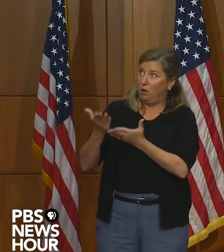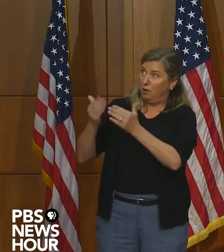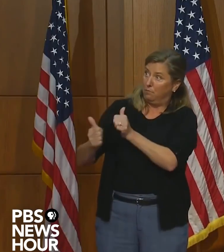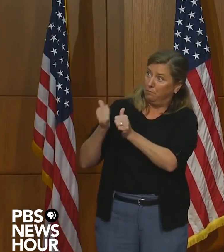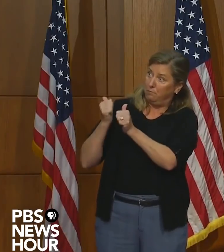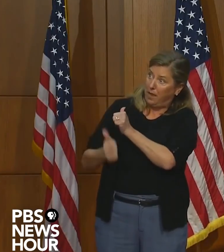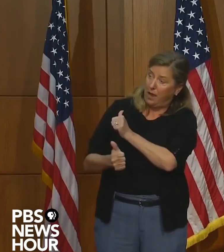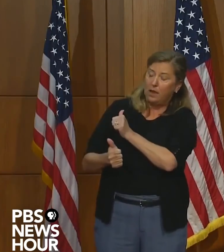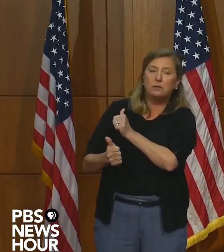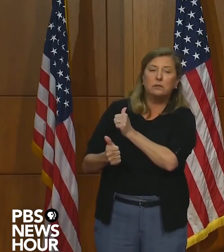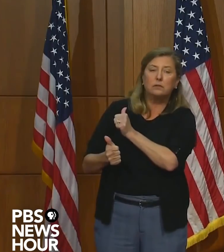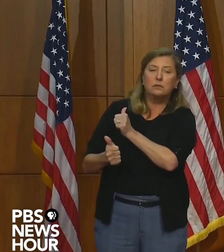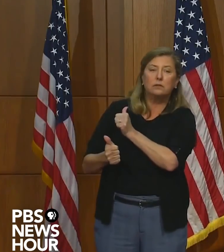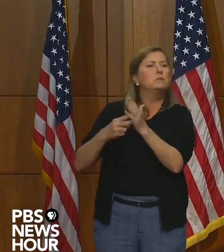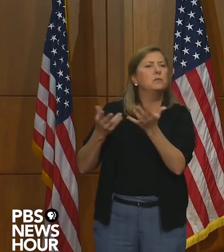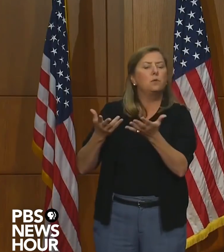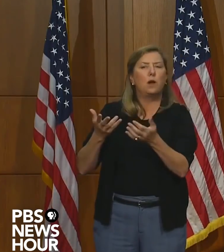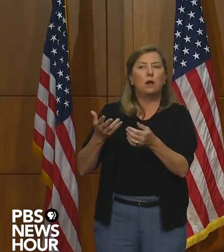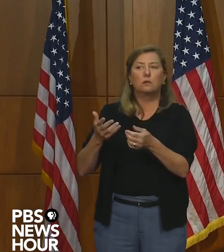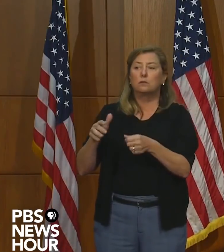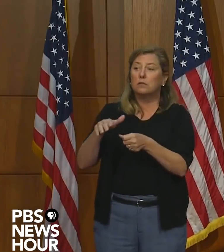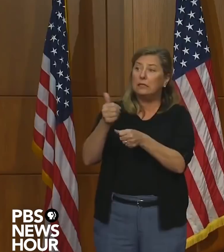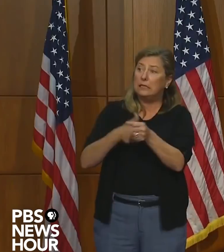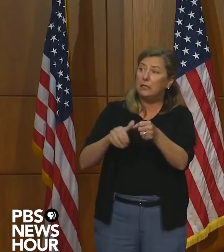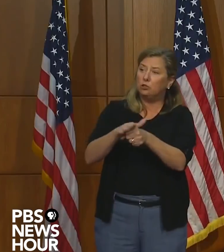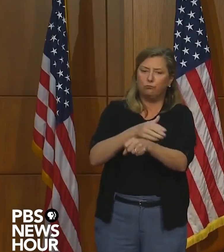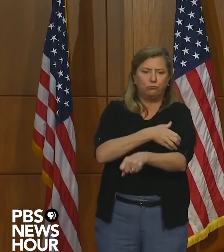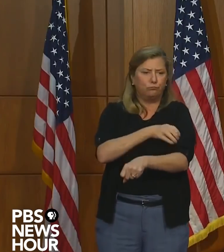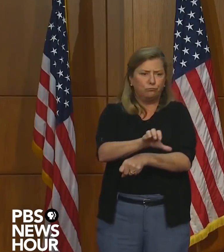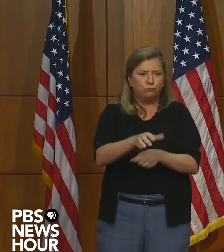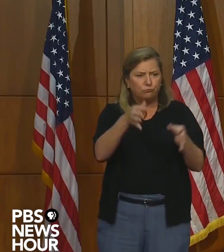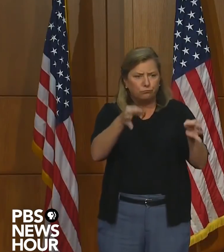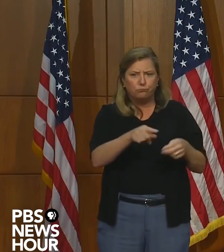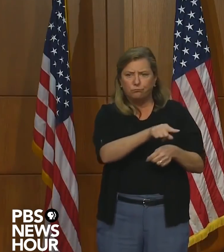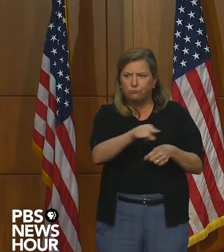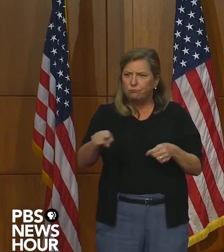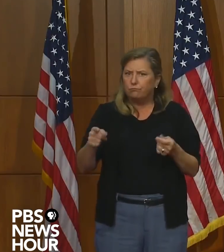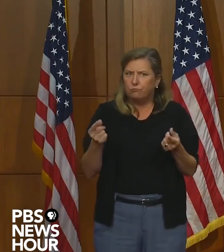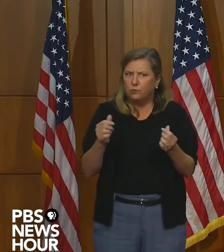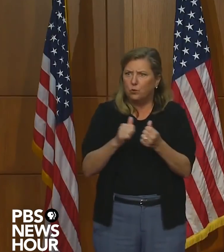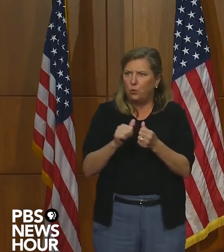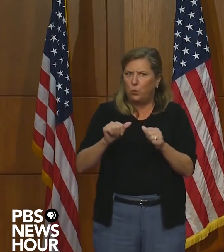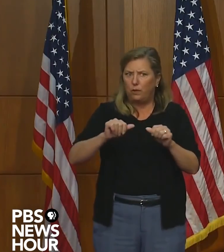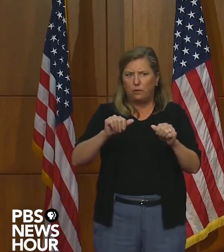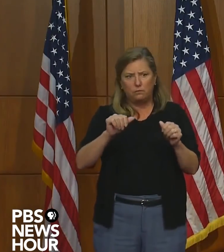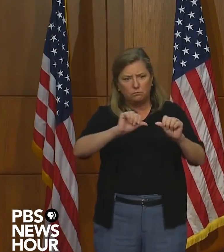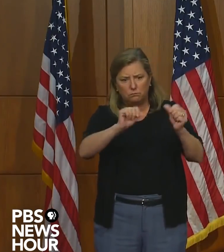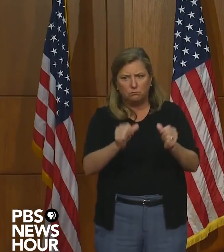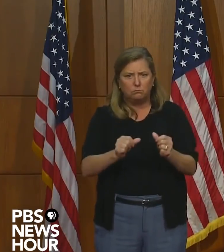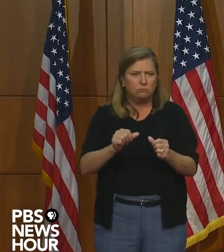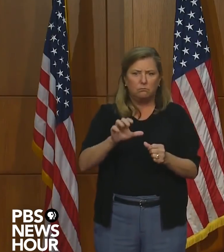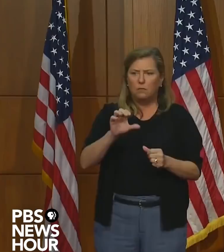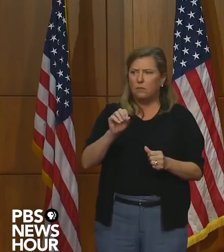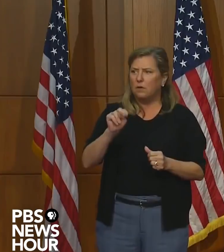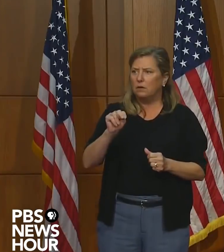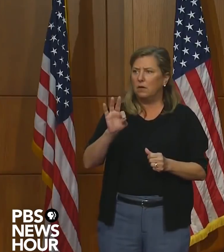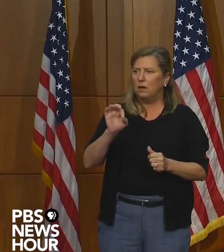localities the, uh, the option of, of dealing with their, uh, monuments, Confederate monuments,